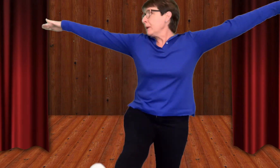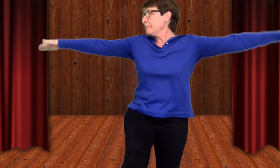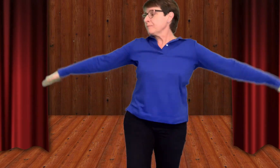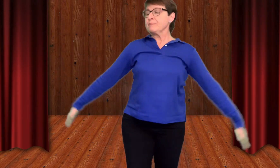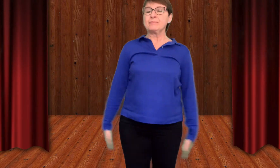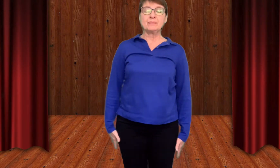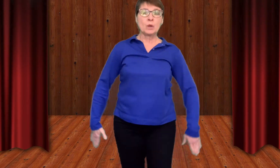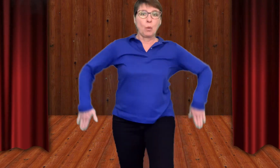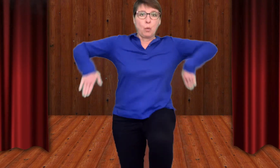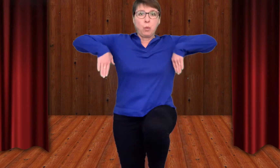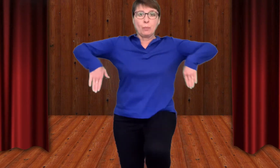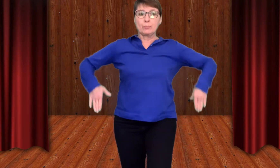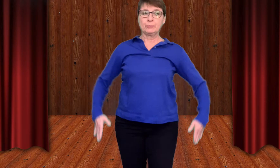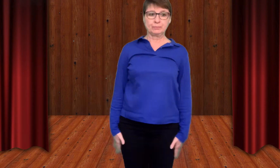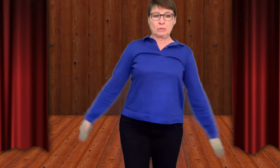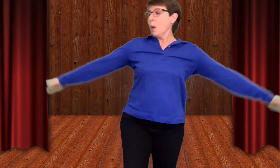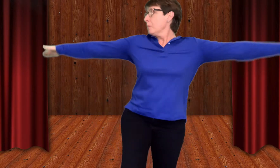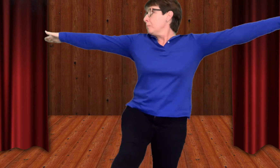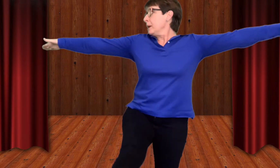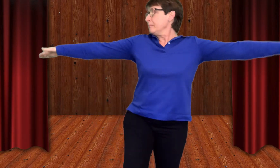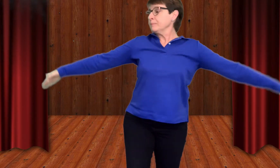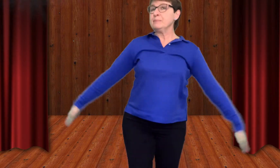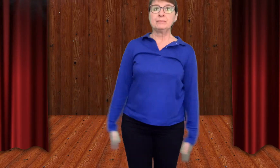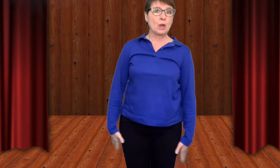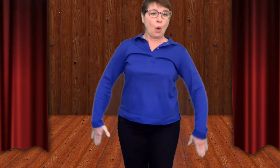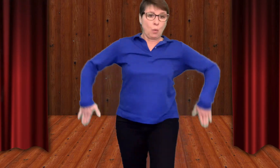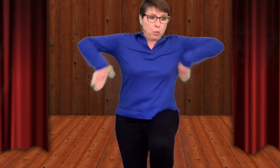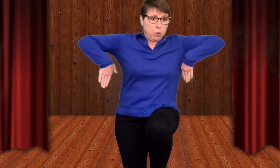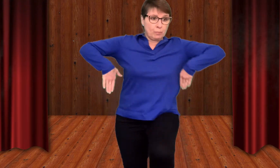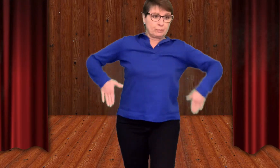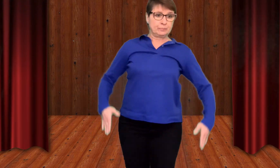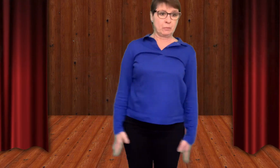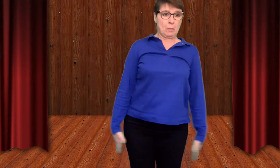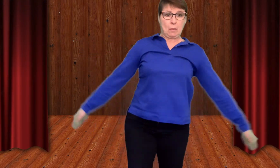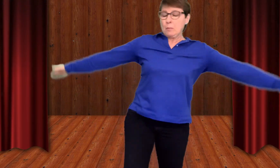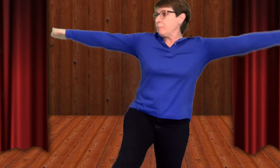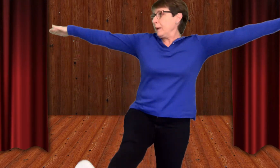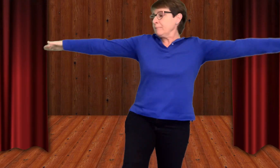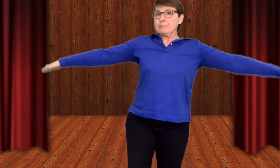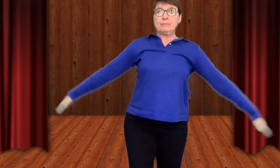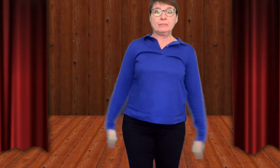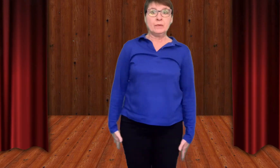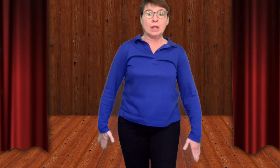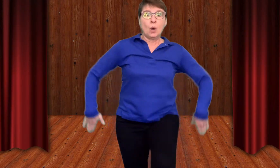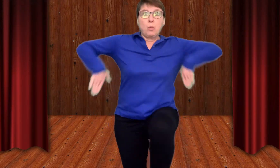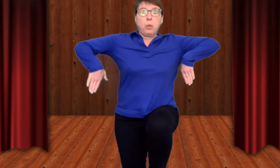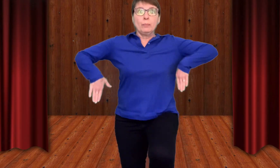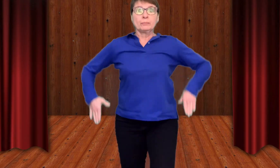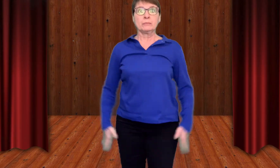Move your The machine starts to speed up.